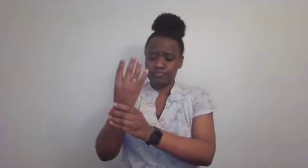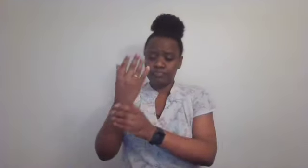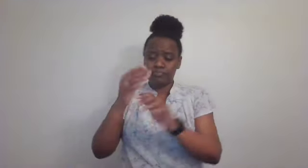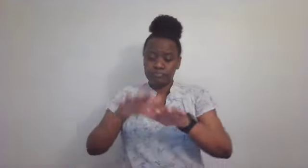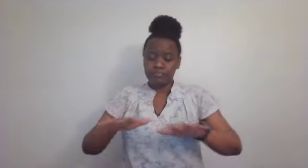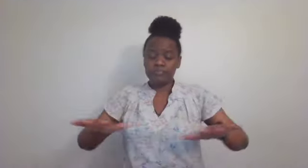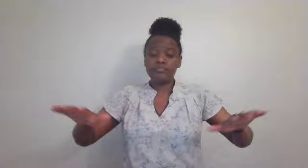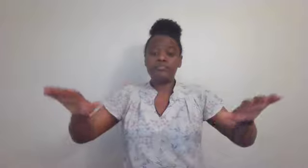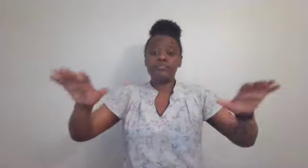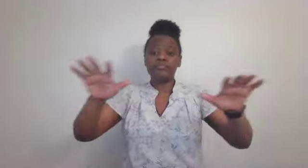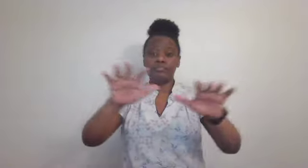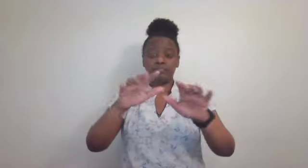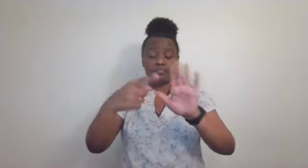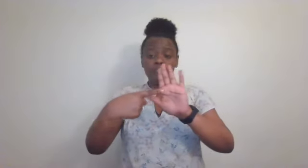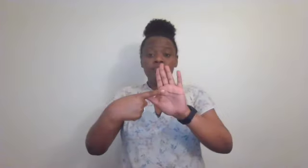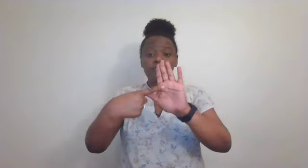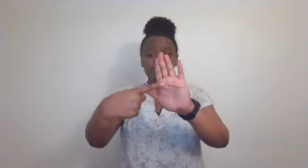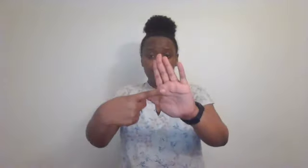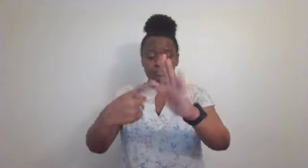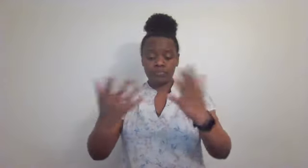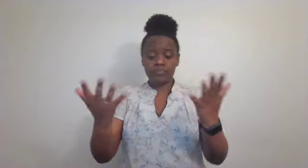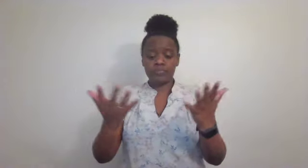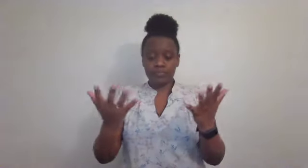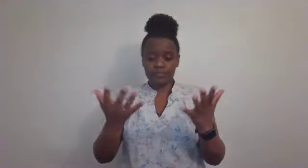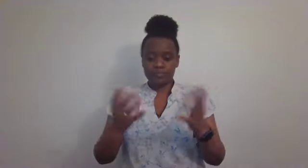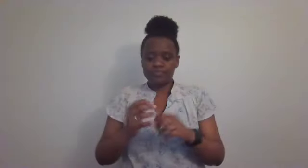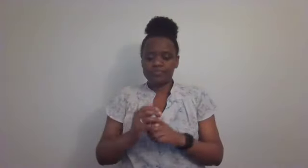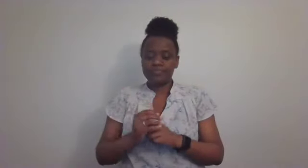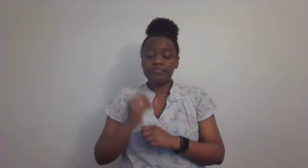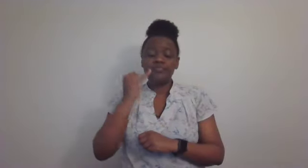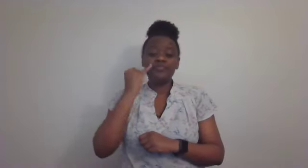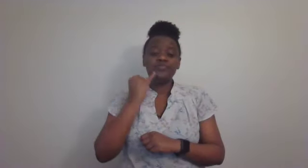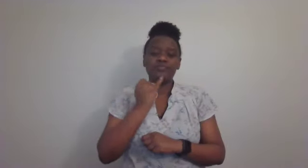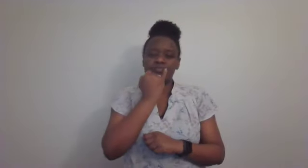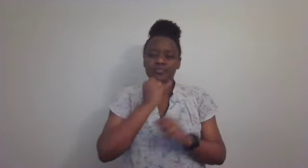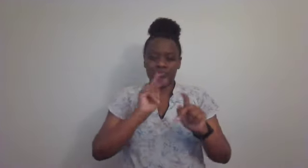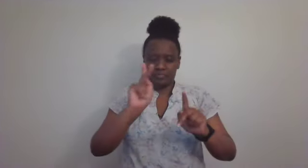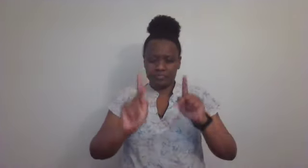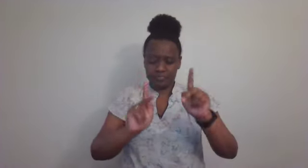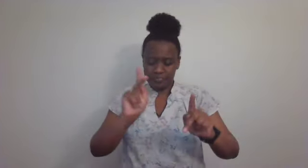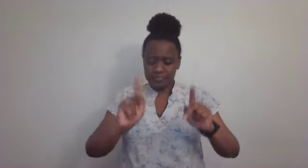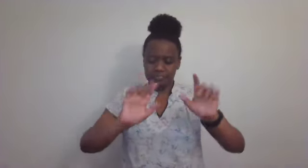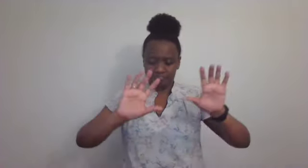the vineyard of the Lord is the house of Israel